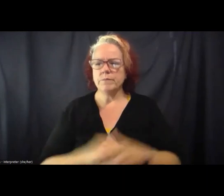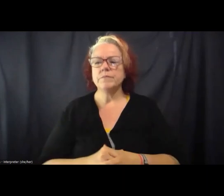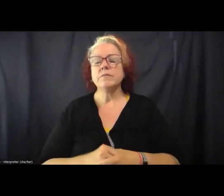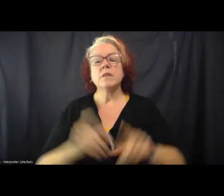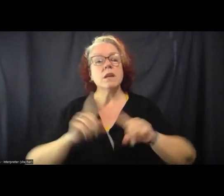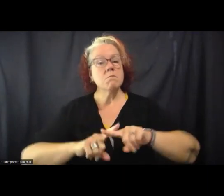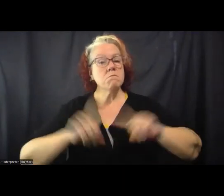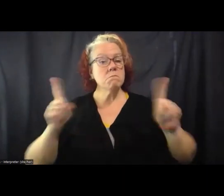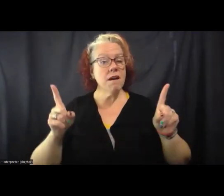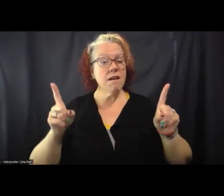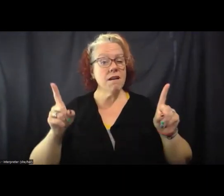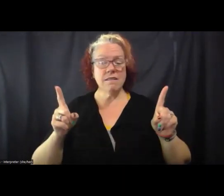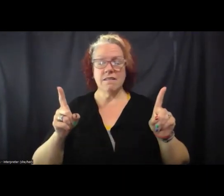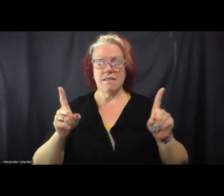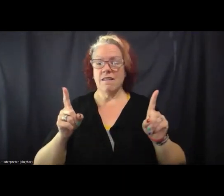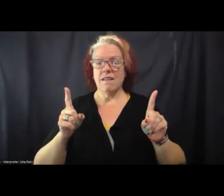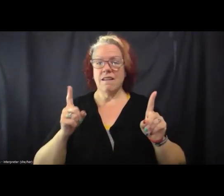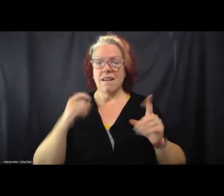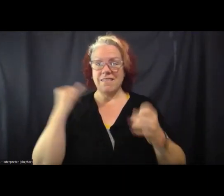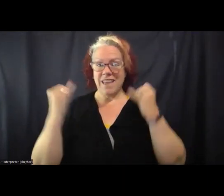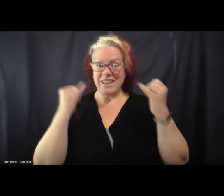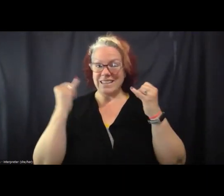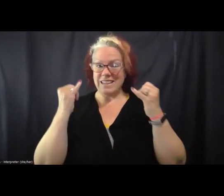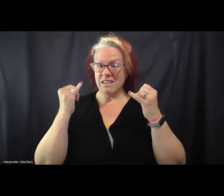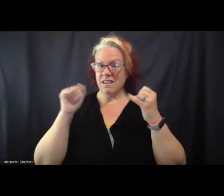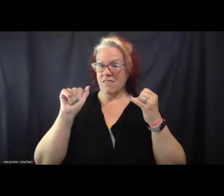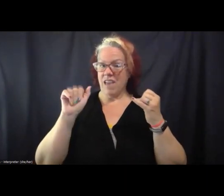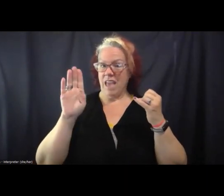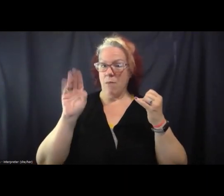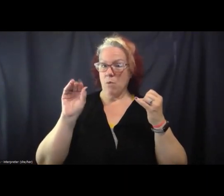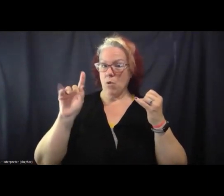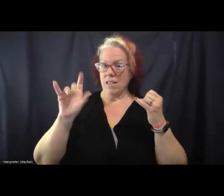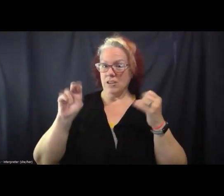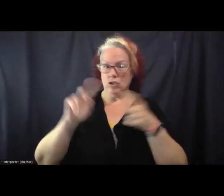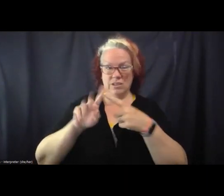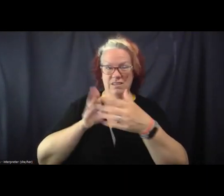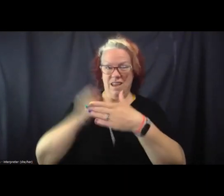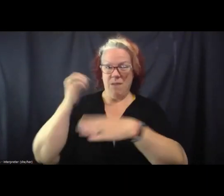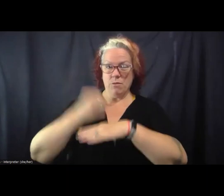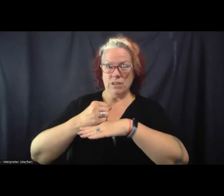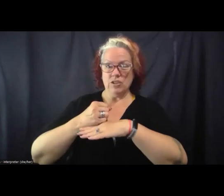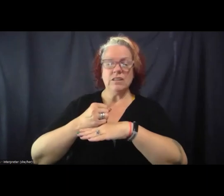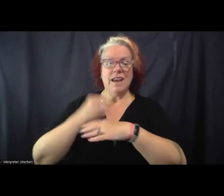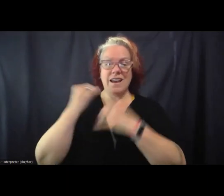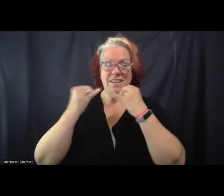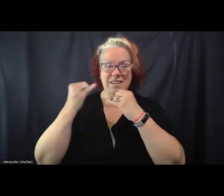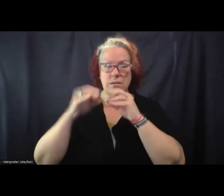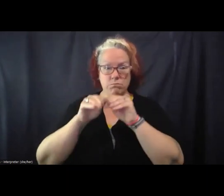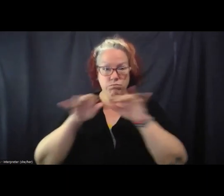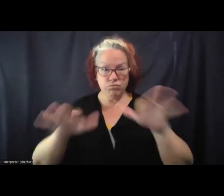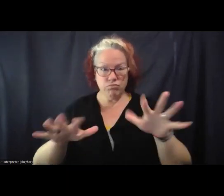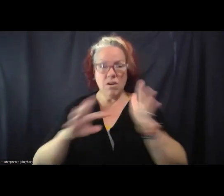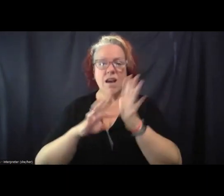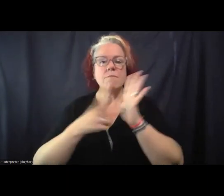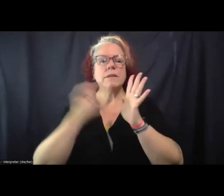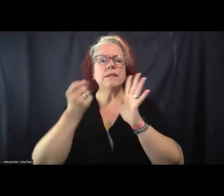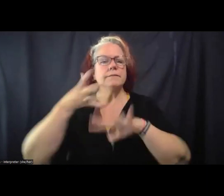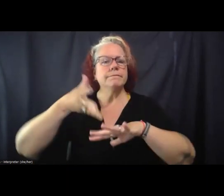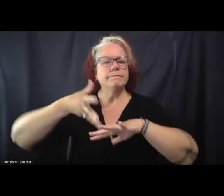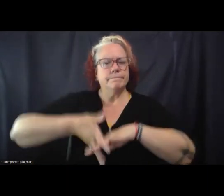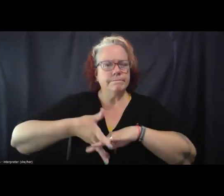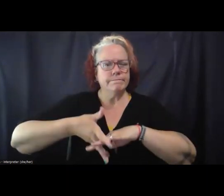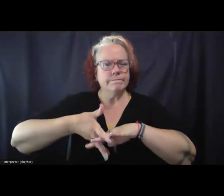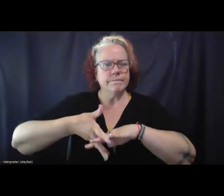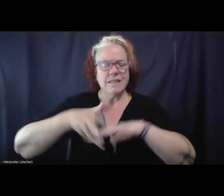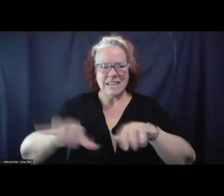the popularization of abolition, we also want to make sure that it remains grounded in its foundations as